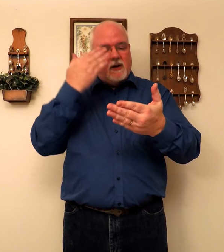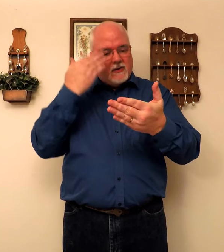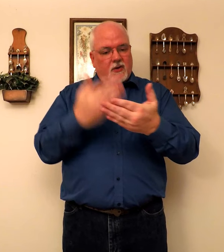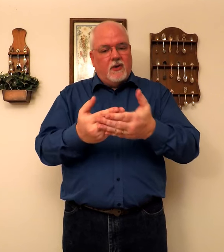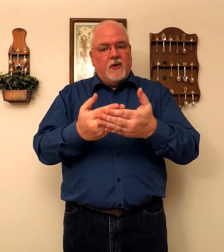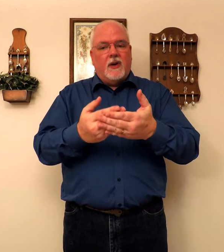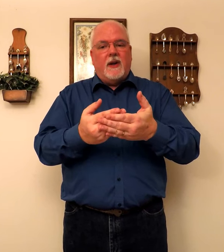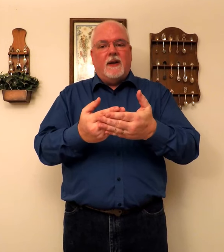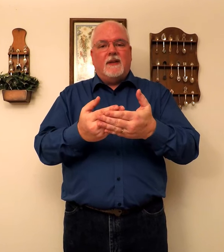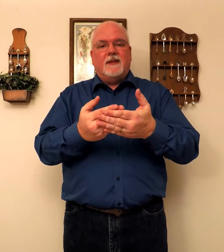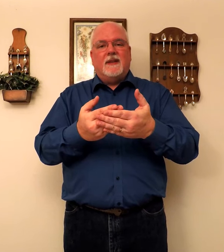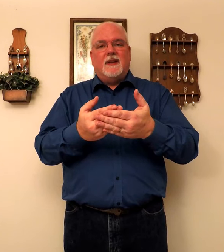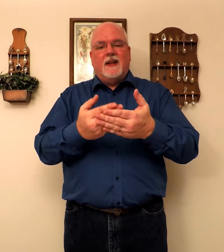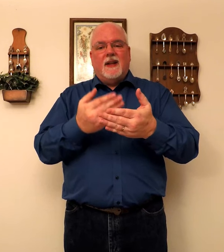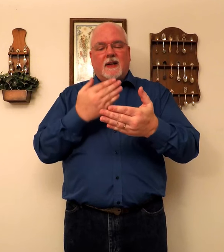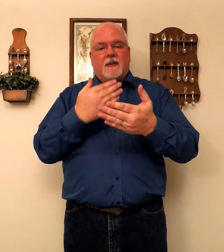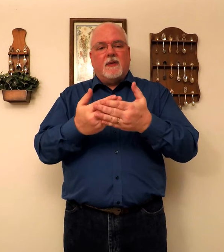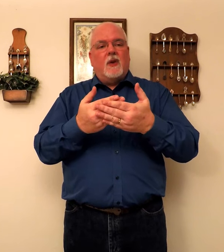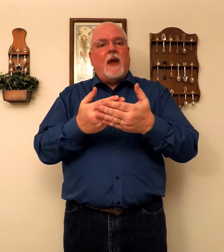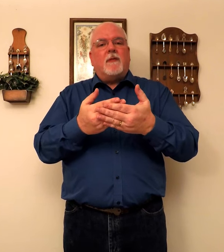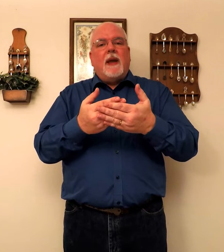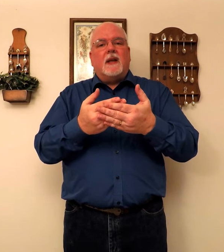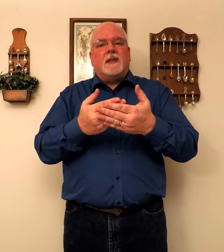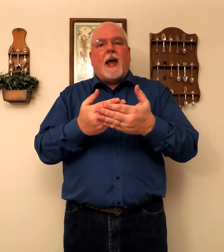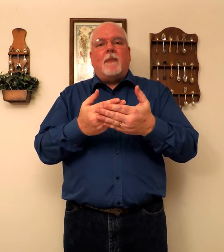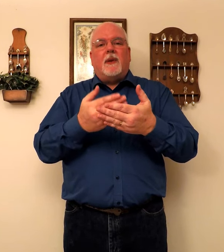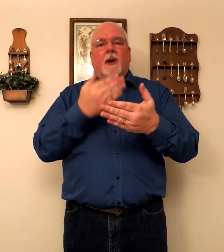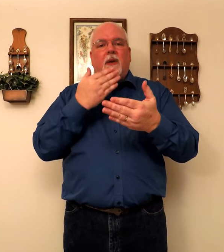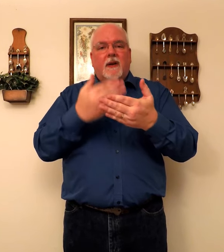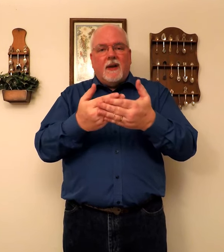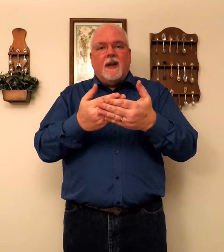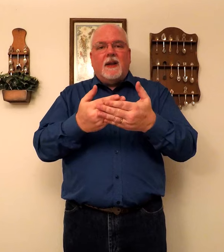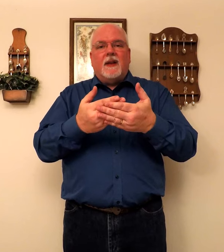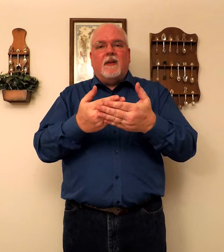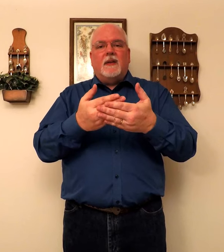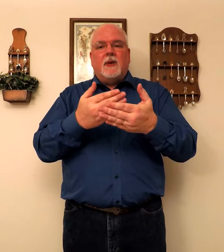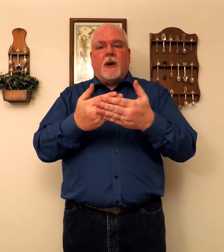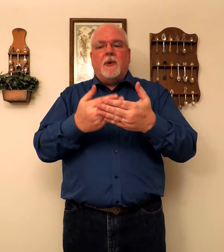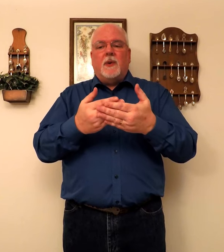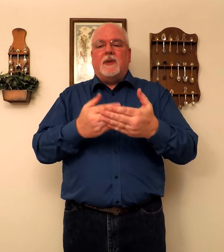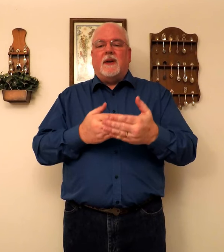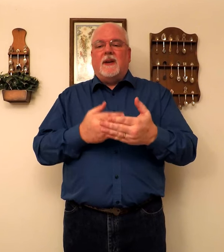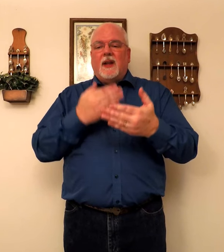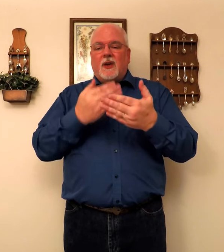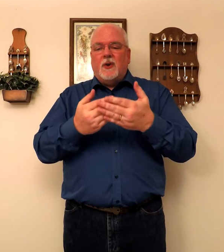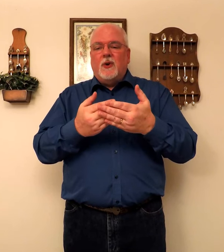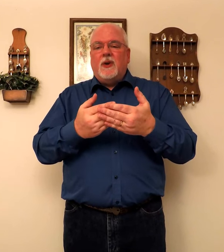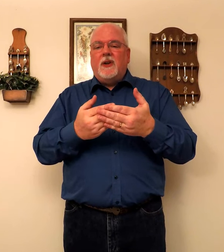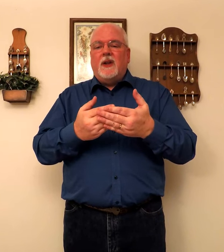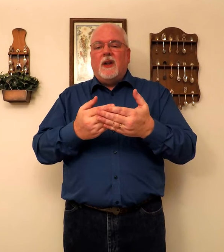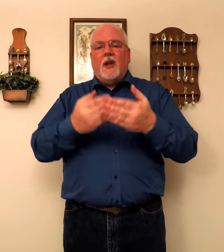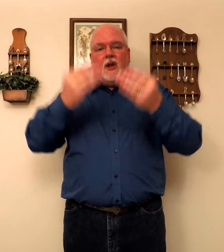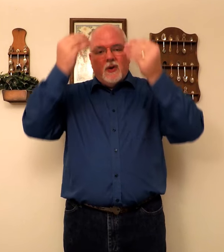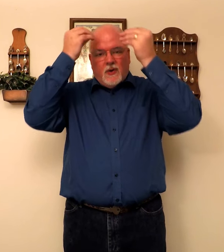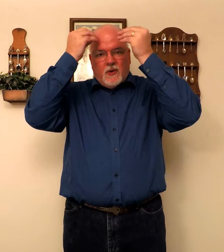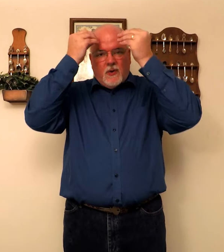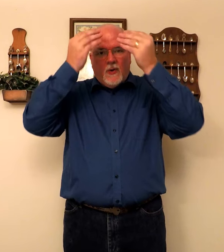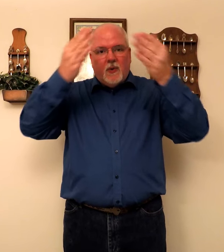it's good. You don't have to make a slap in there. But. can see what I'm doing there. Good. News.